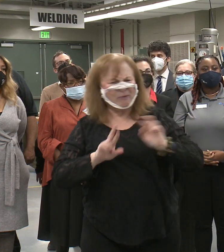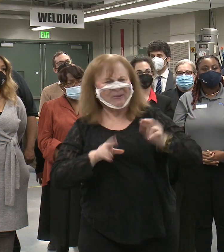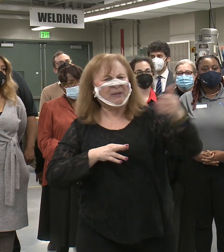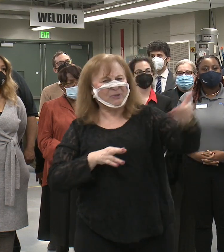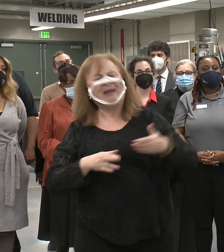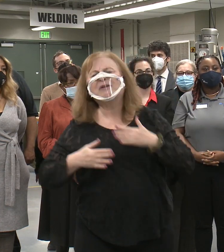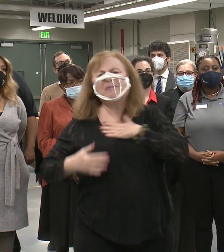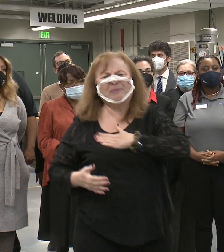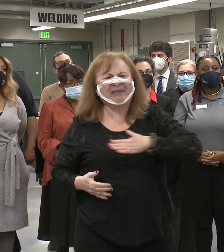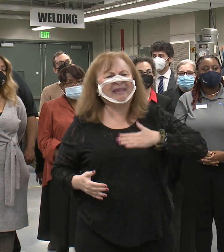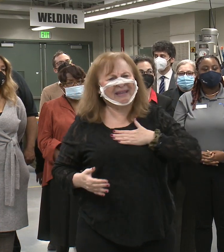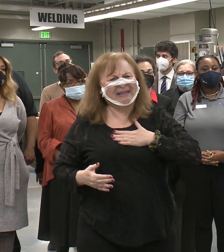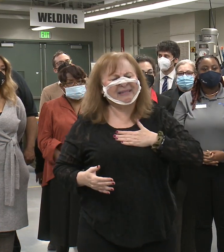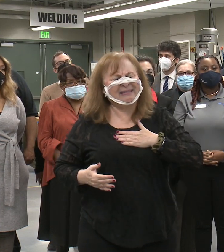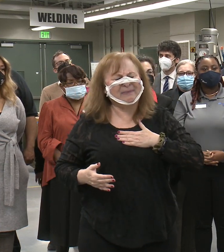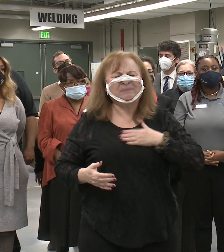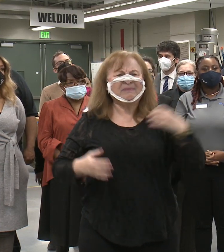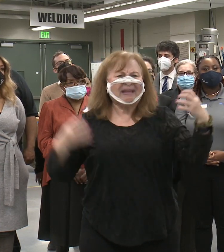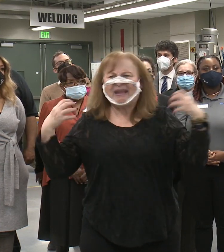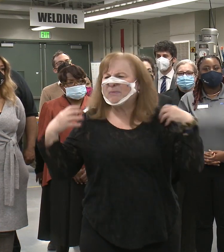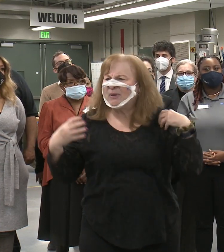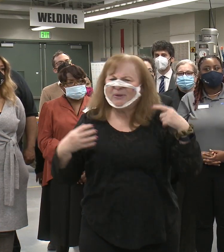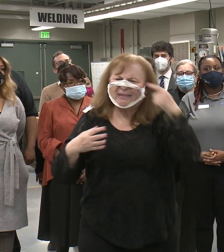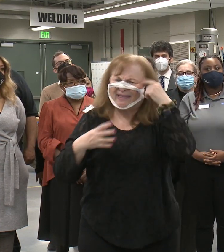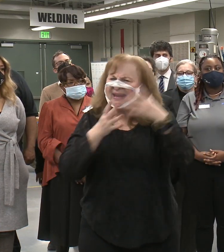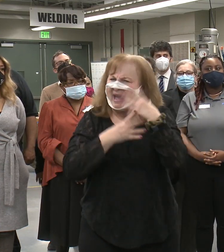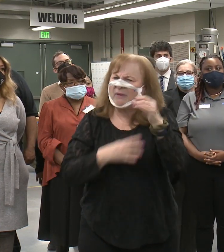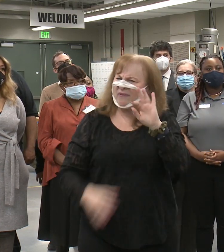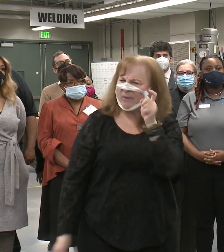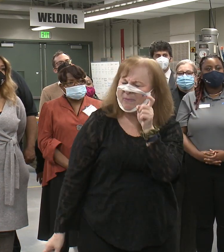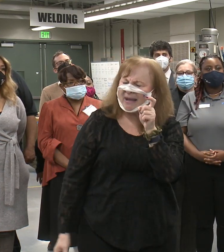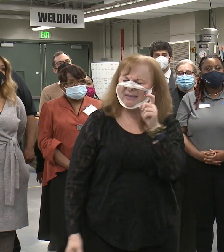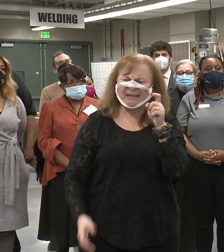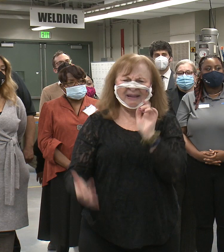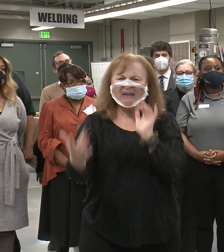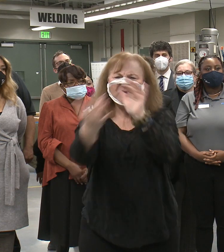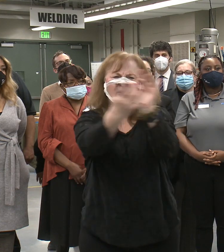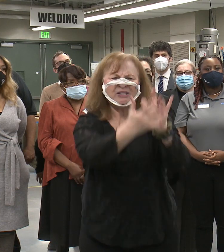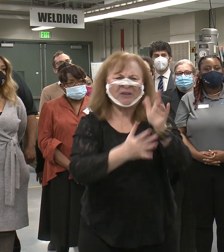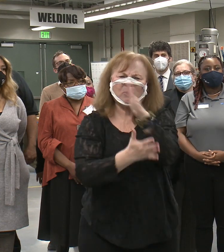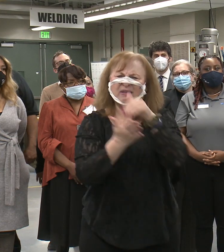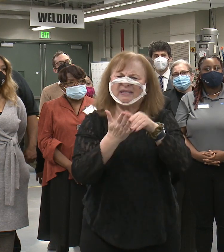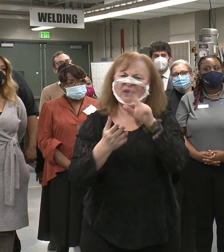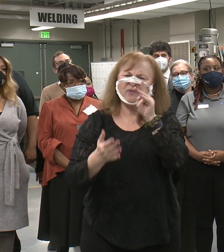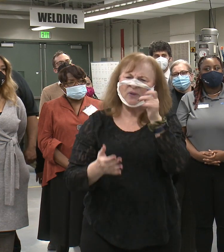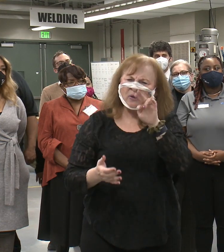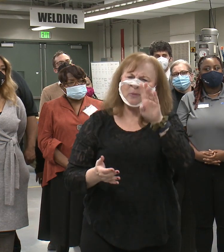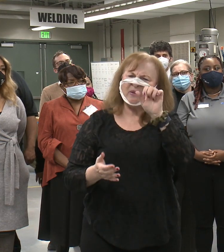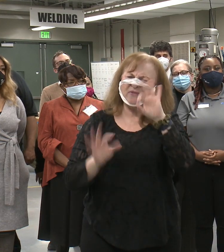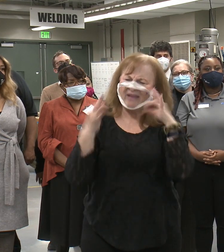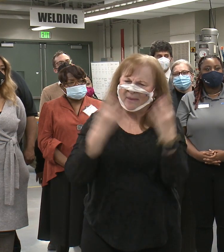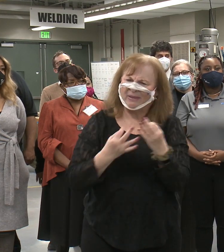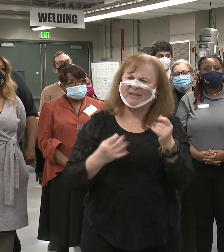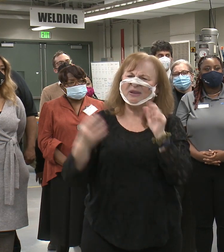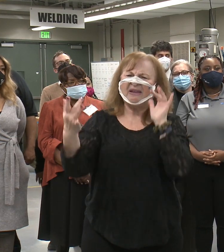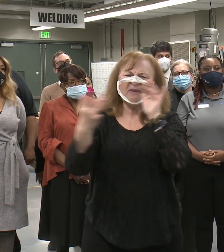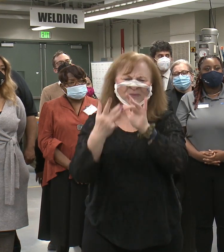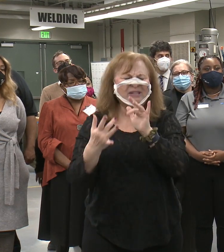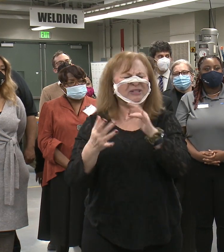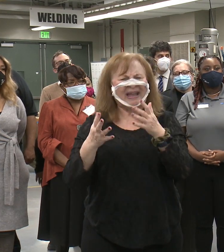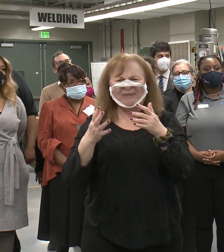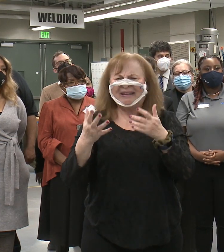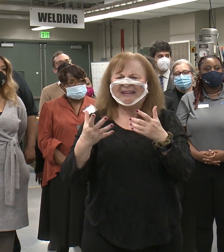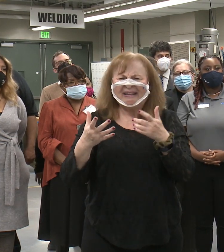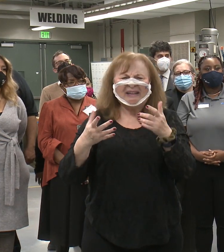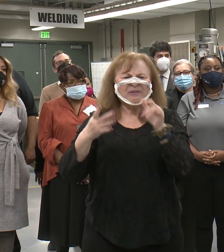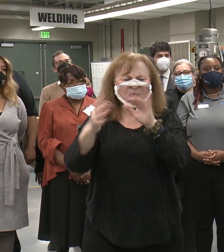hire them. So please, you know, employers, think outside the box. Reach out to Center for Urban Families. Reach out to Bite Back. Reach out to some of these groups that are going to